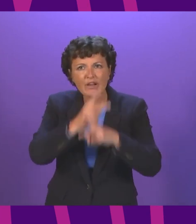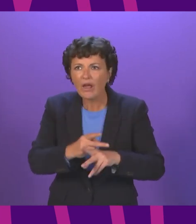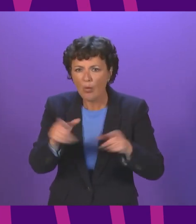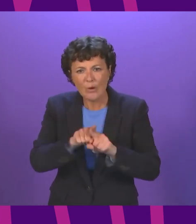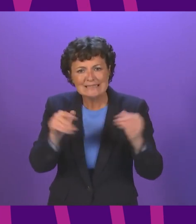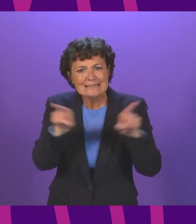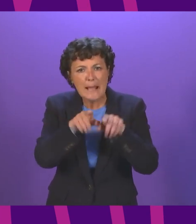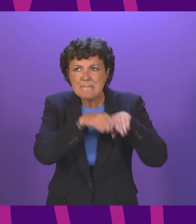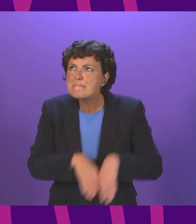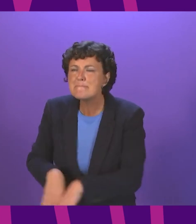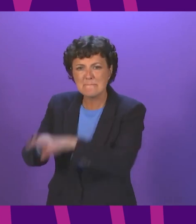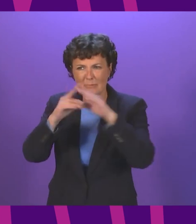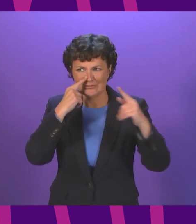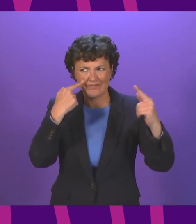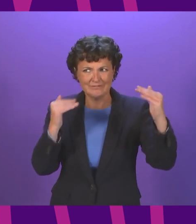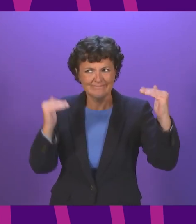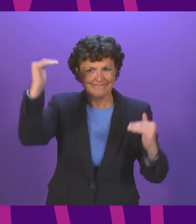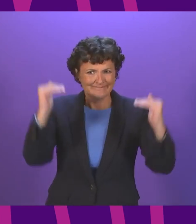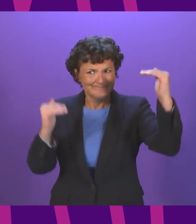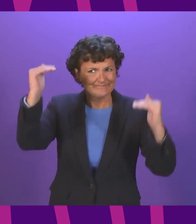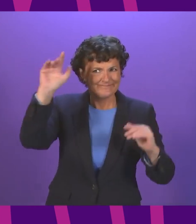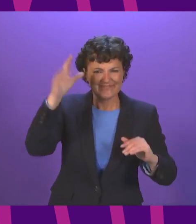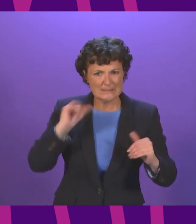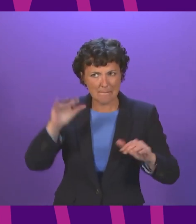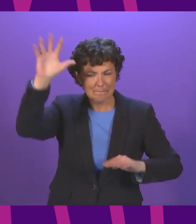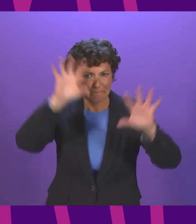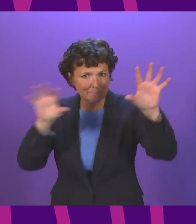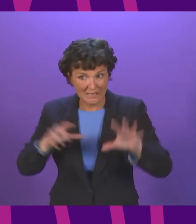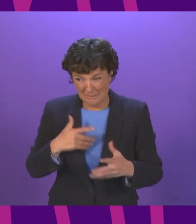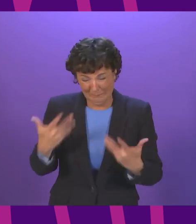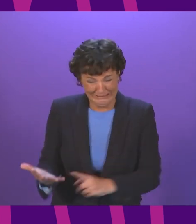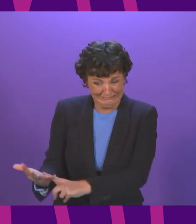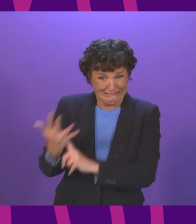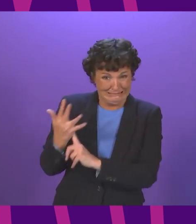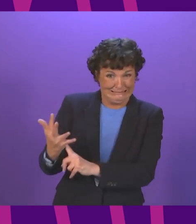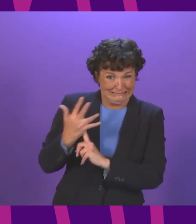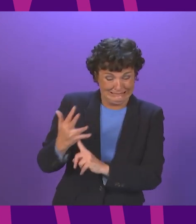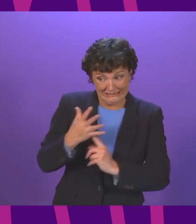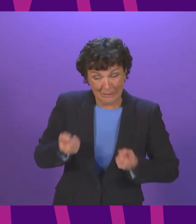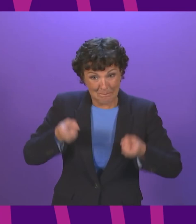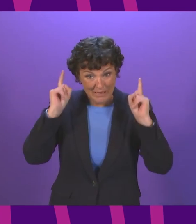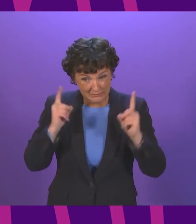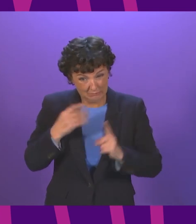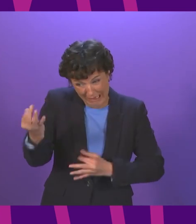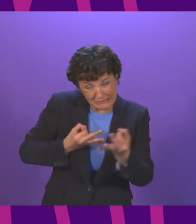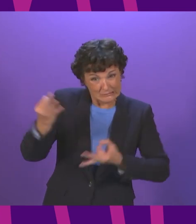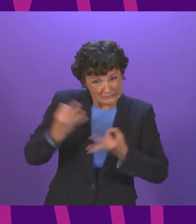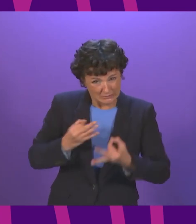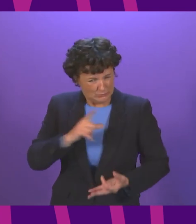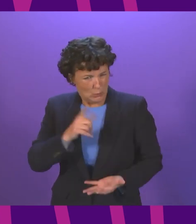the country and indeed there has been enormous parliamentary pressure on ministers on many of these questions.